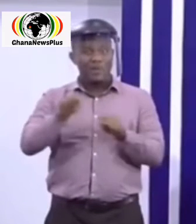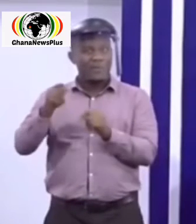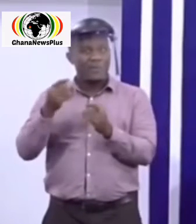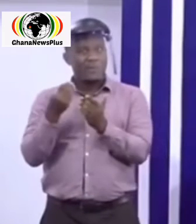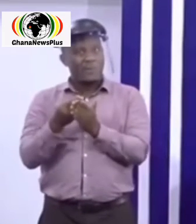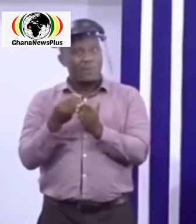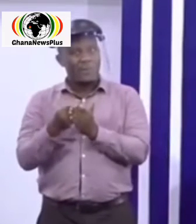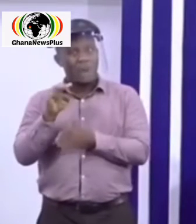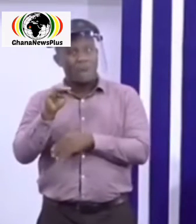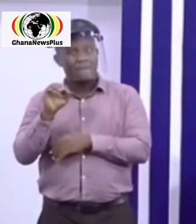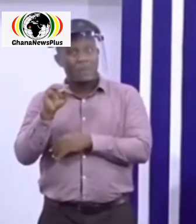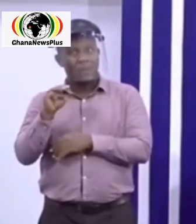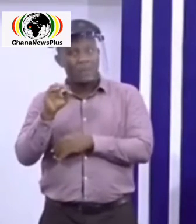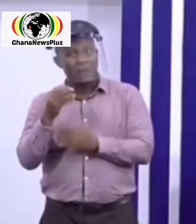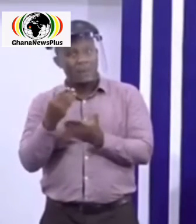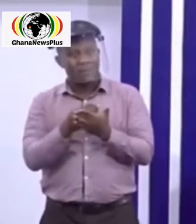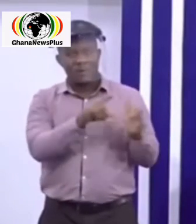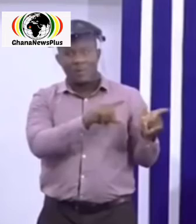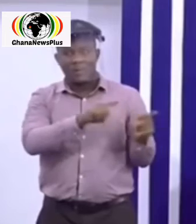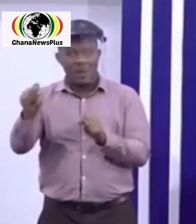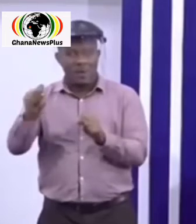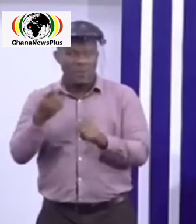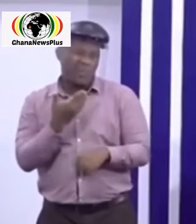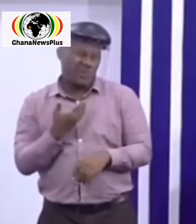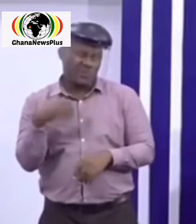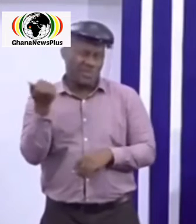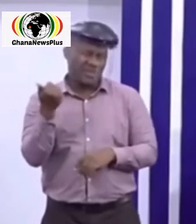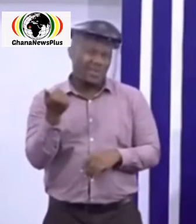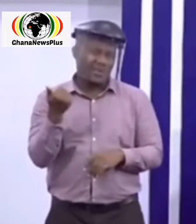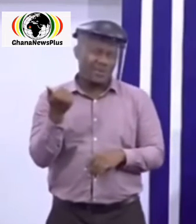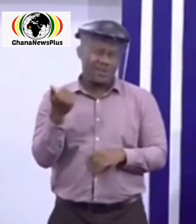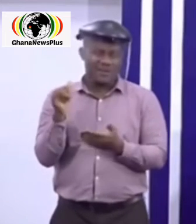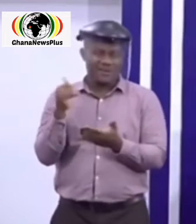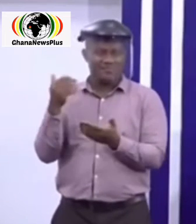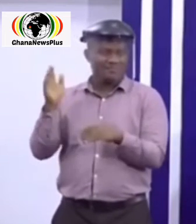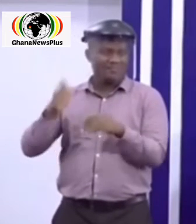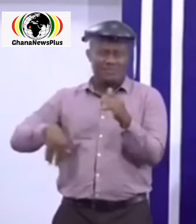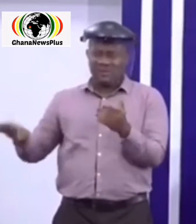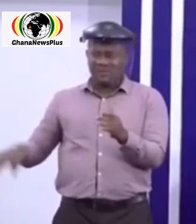mobile money or mobile banking as forms of giving offerings